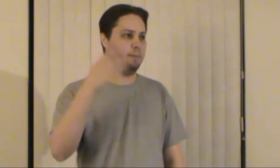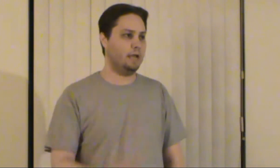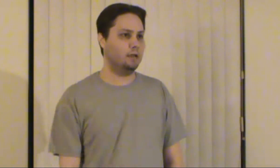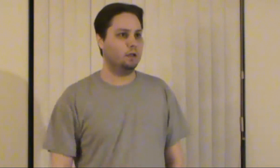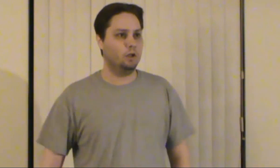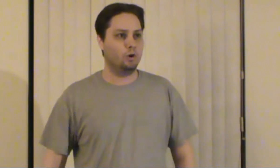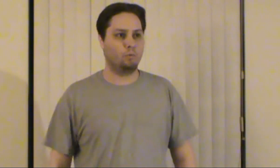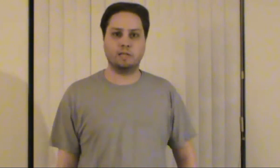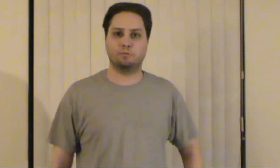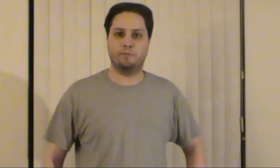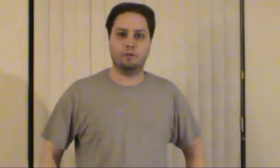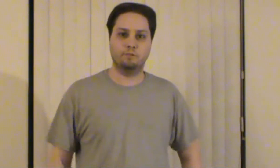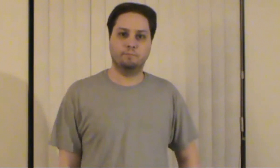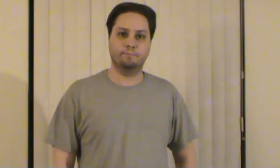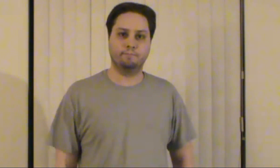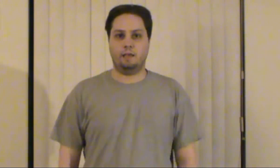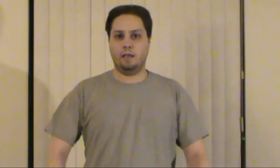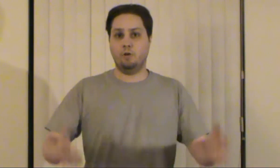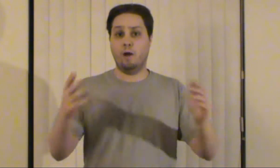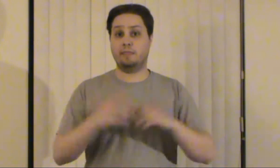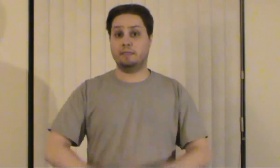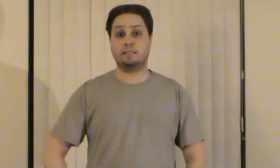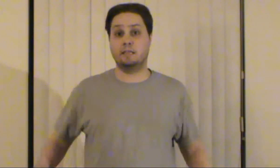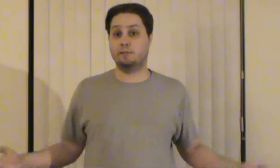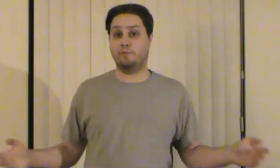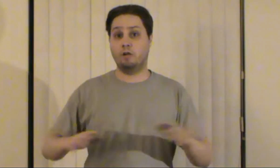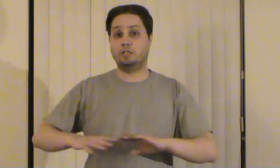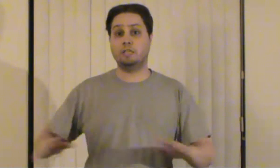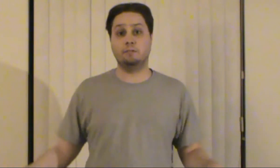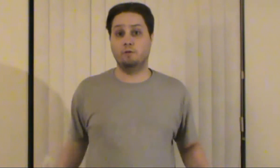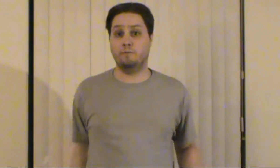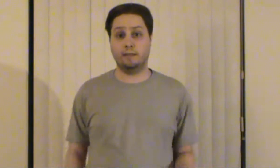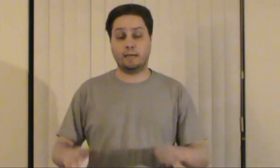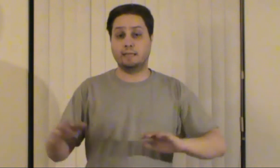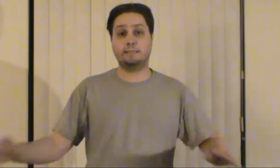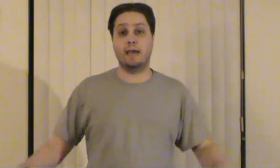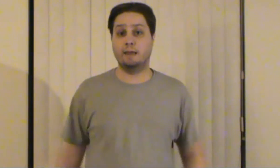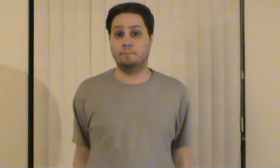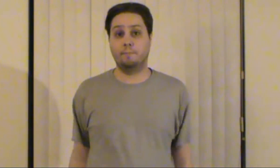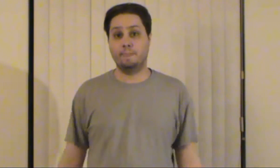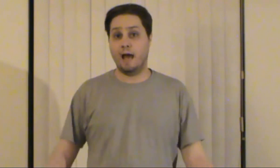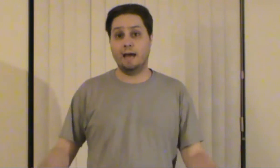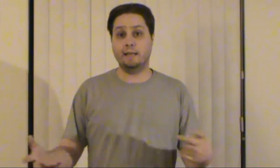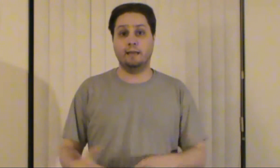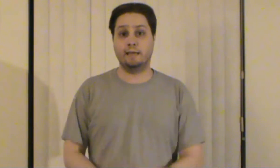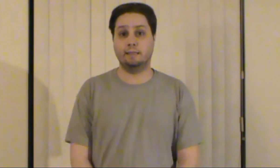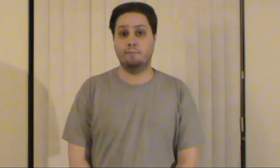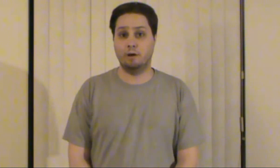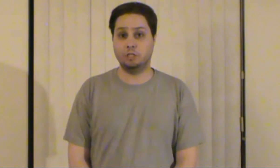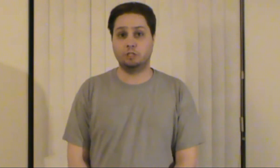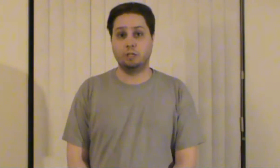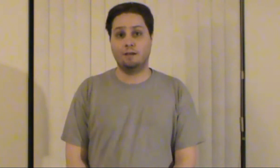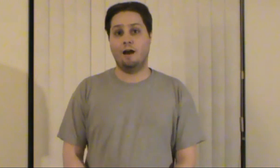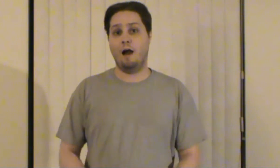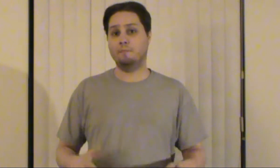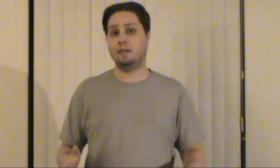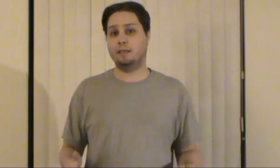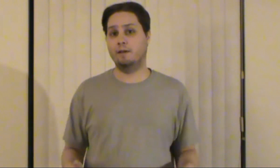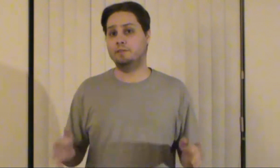in my rings review anyway this is a very cheesy movie like i said i didn't like it that much i'm gonna give